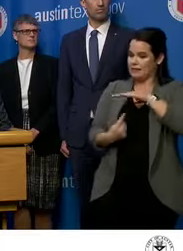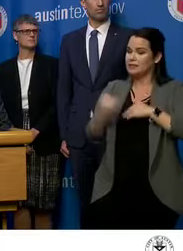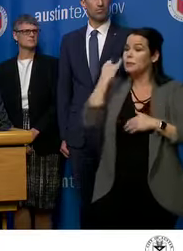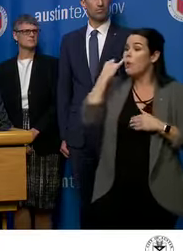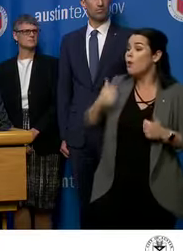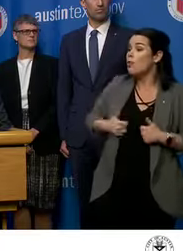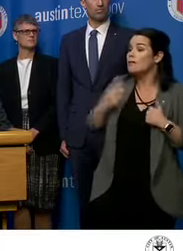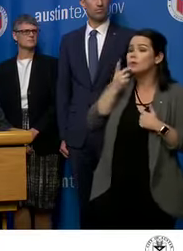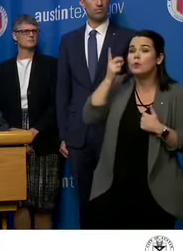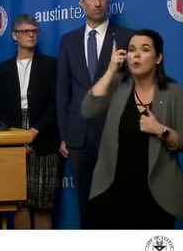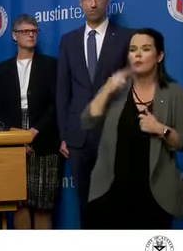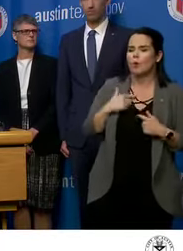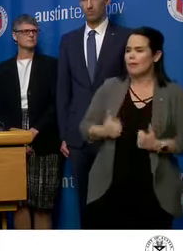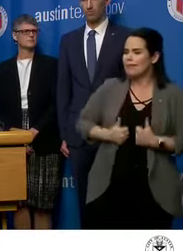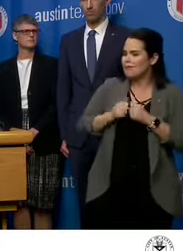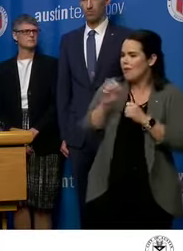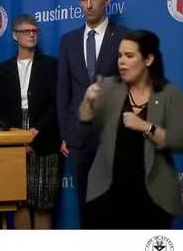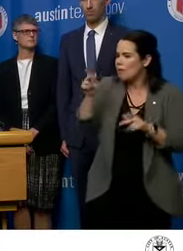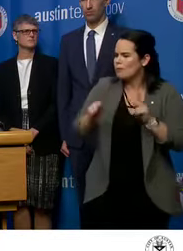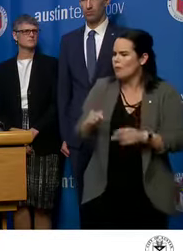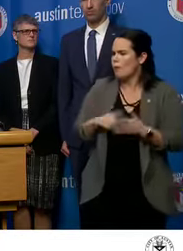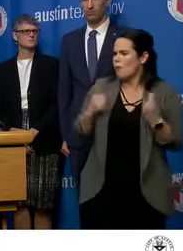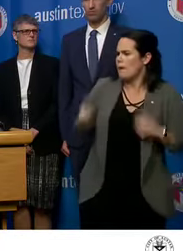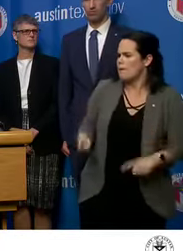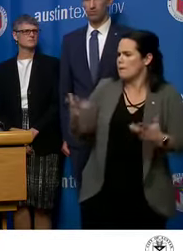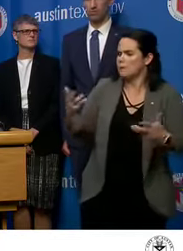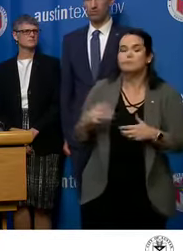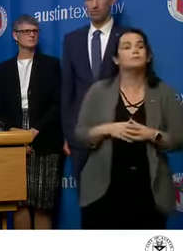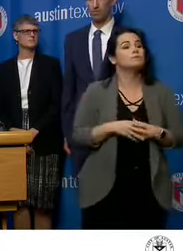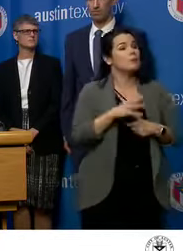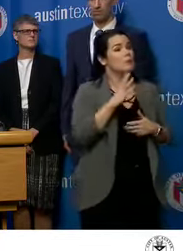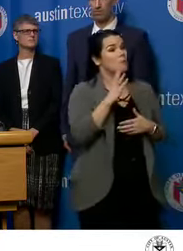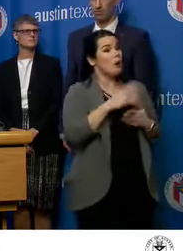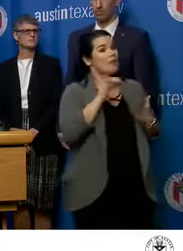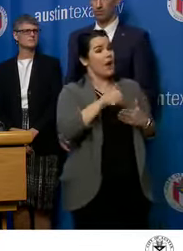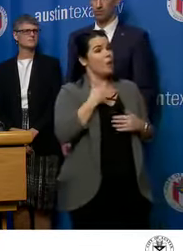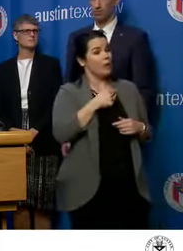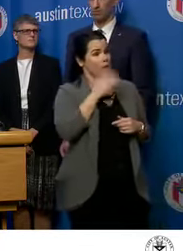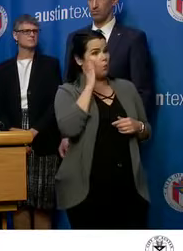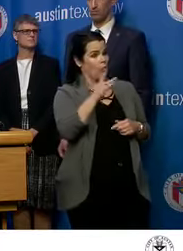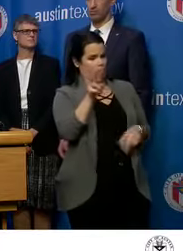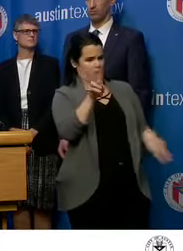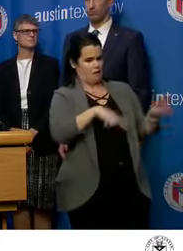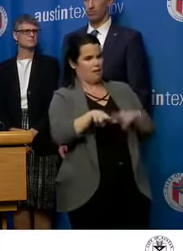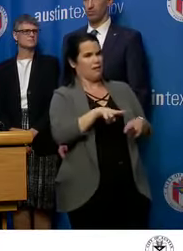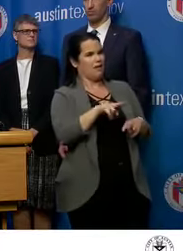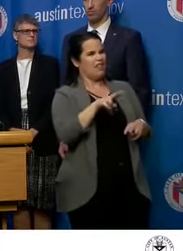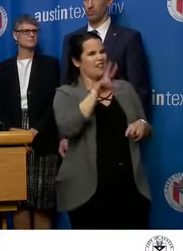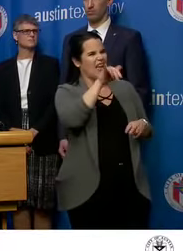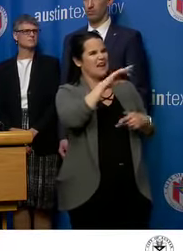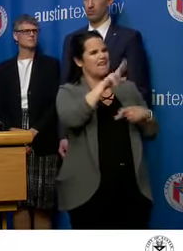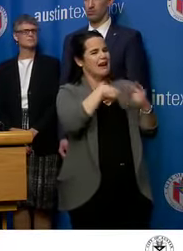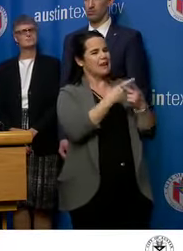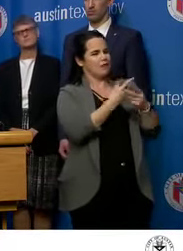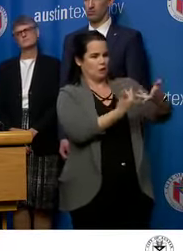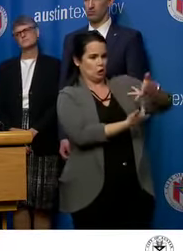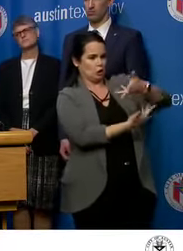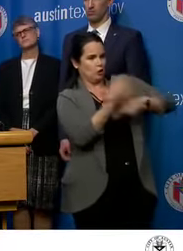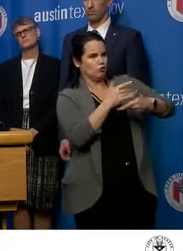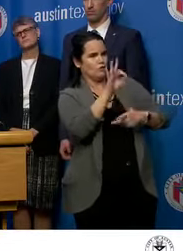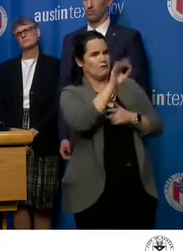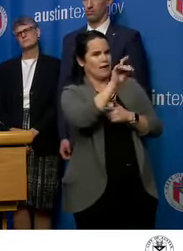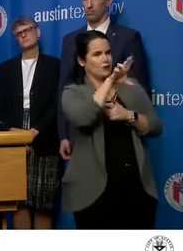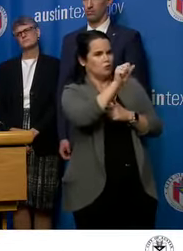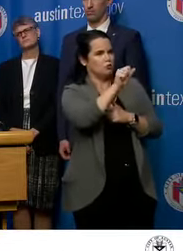if they live with other people, what then happens to them? Uh, so part of that process is evaluating those, those social factors. We do have social workers